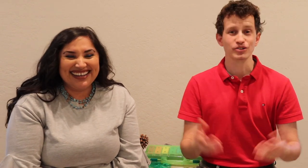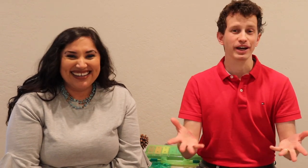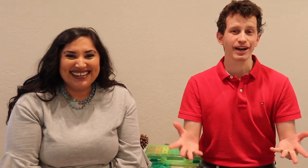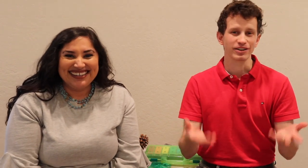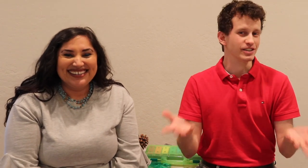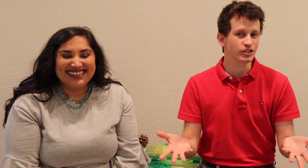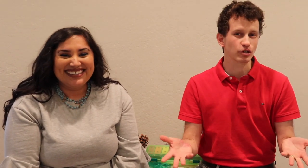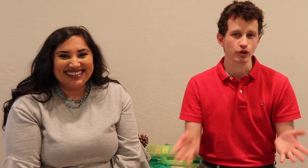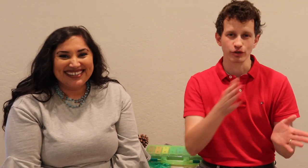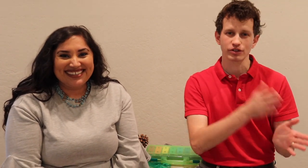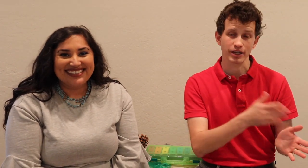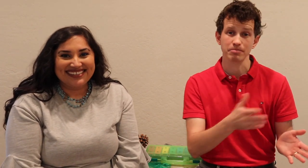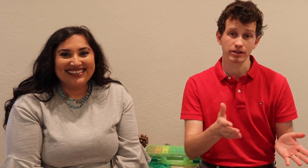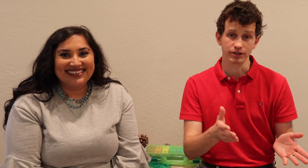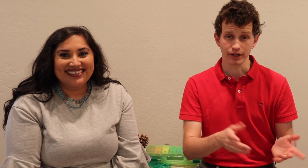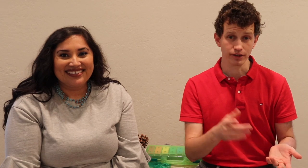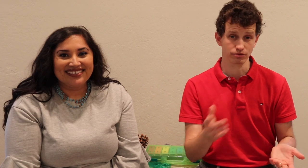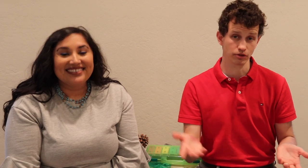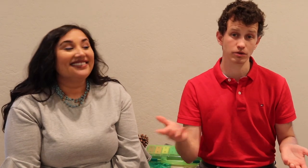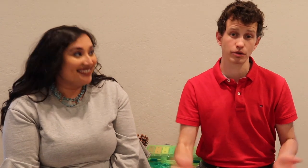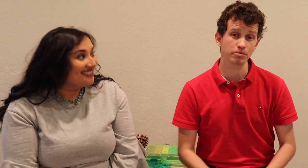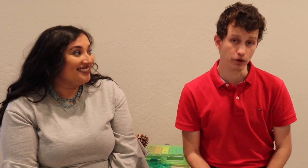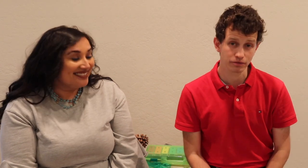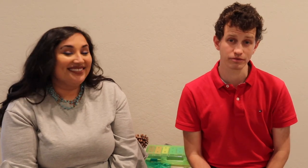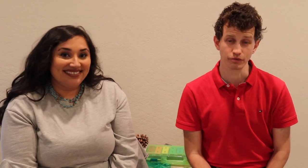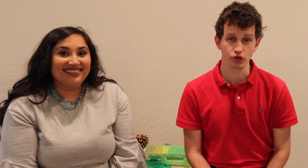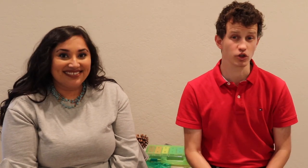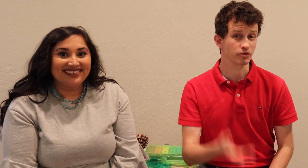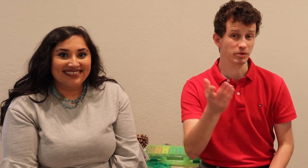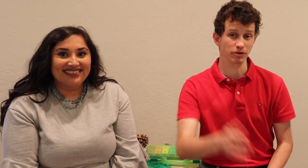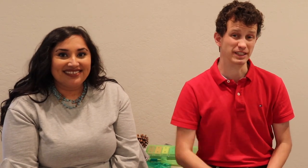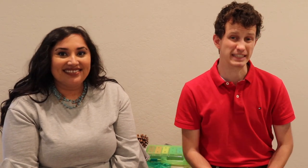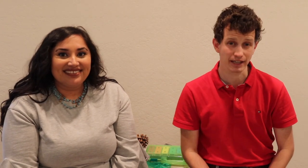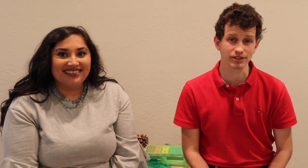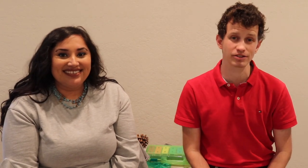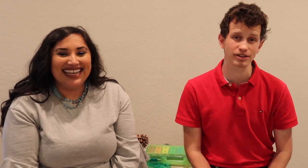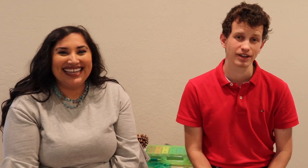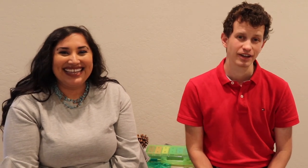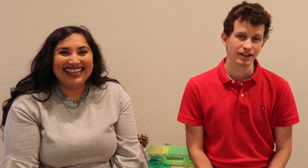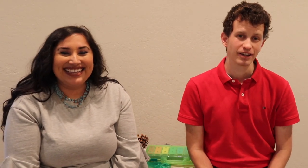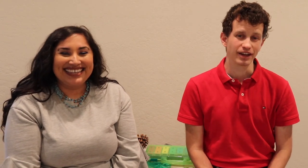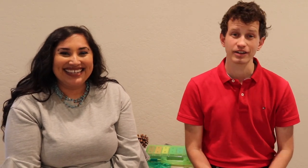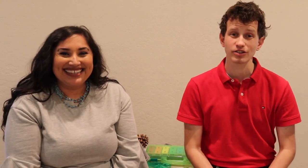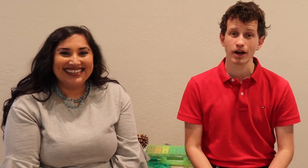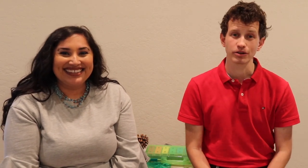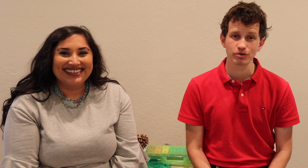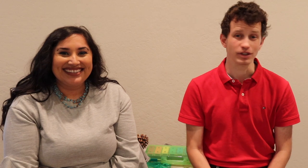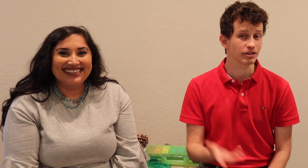try it out. It's easy to learn. Same melody as Row, Row, Row Your Boat, which some of you may have already guessed. And let us know how it goes in